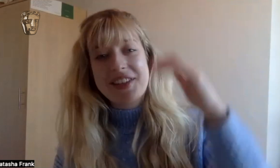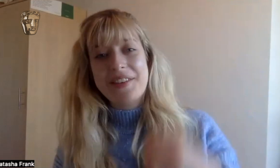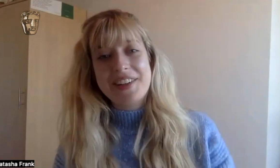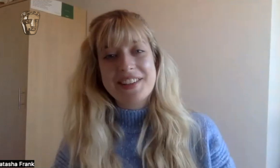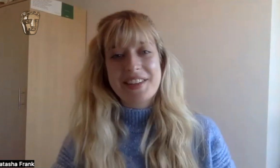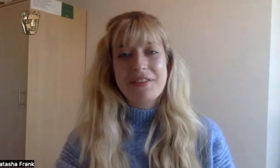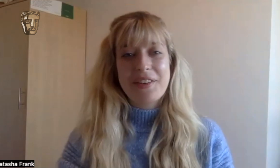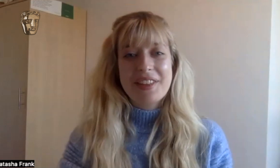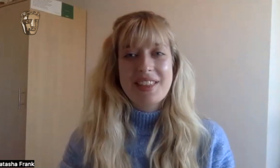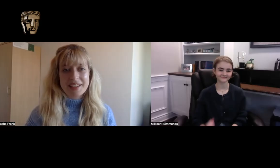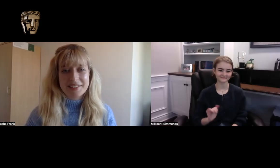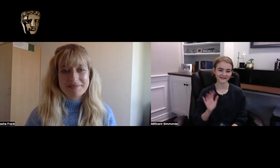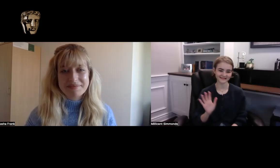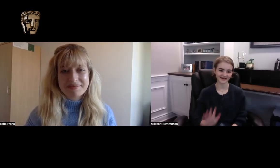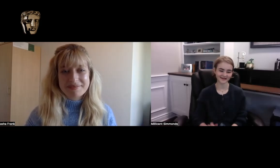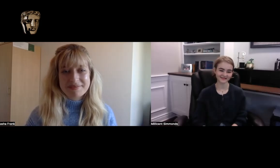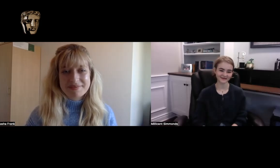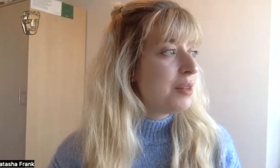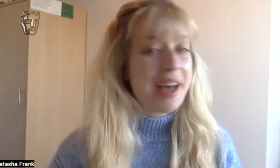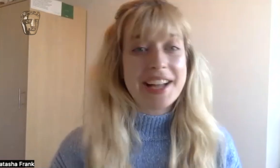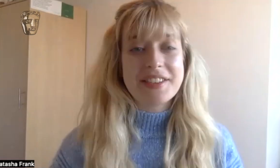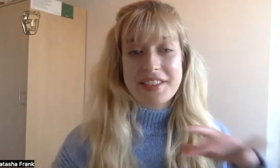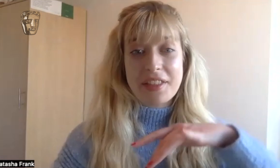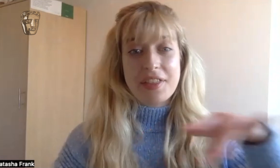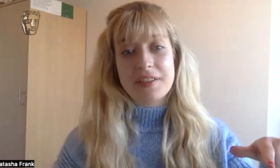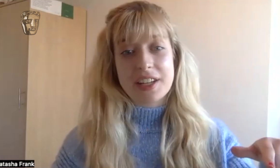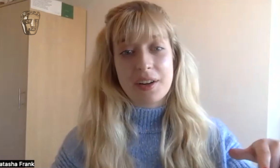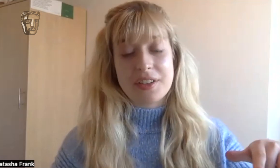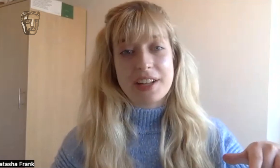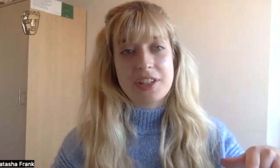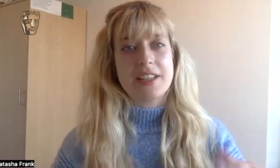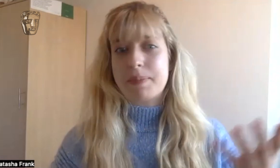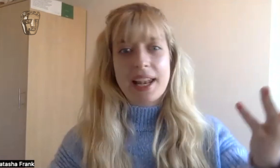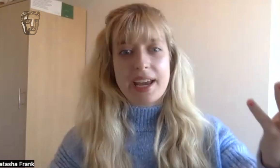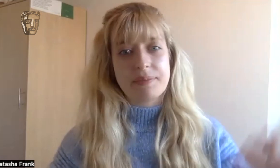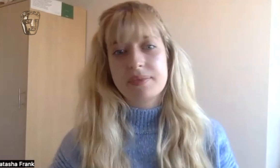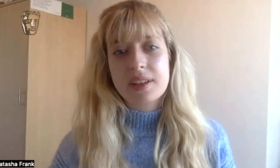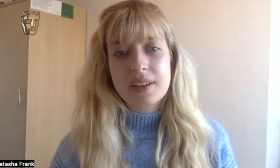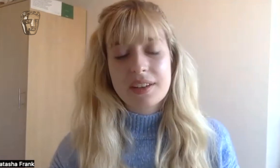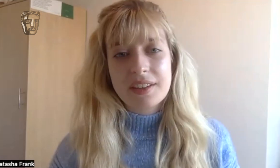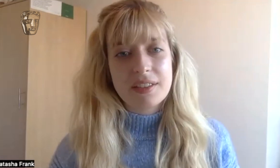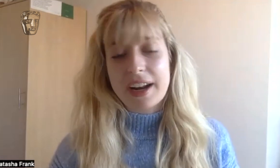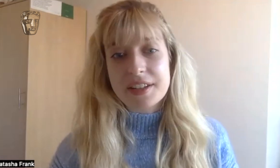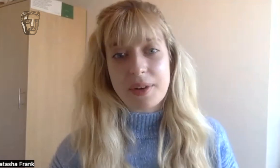so on and so forth that's awesome and the other thing I've done a lot of actually is ballet random right